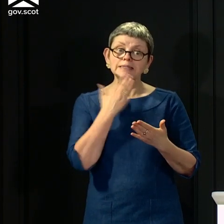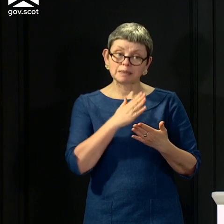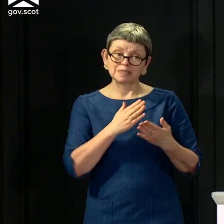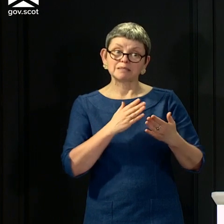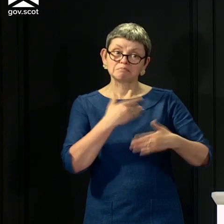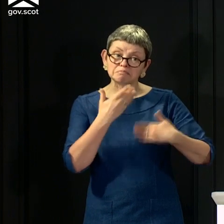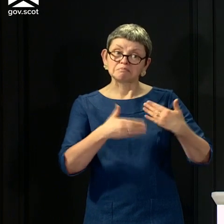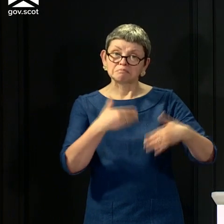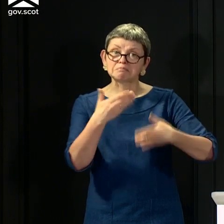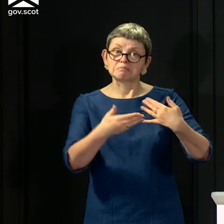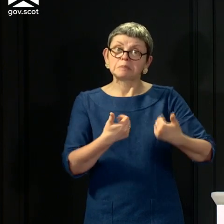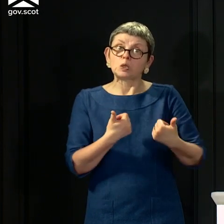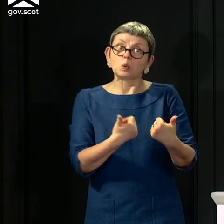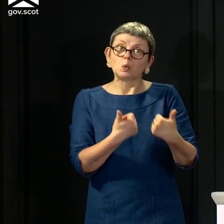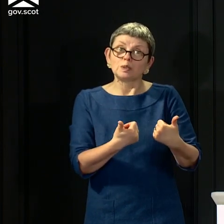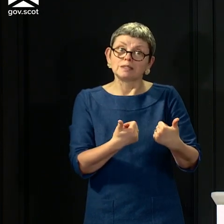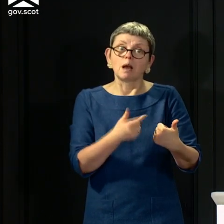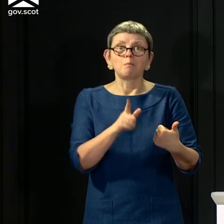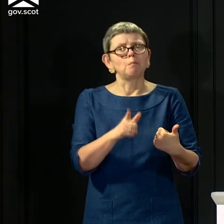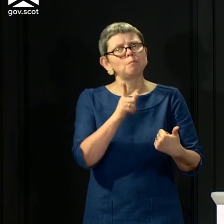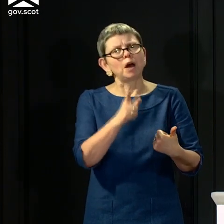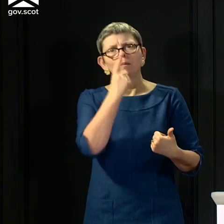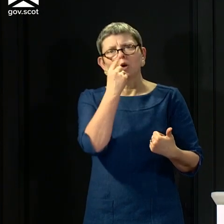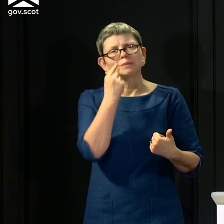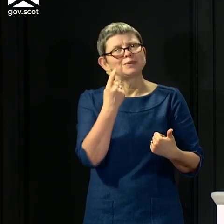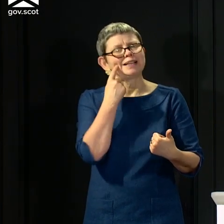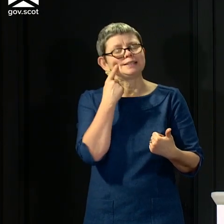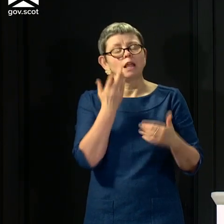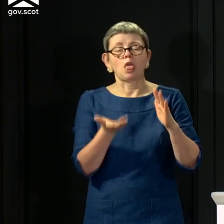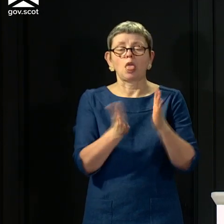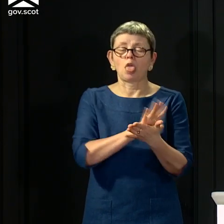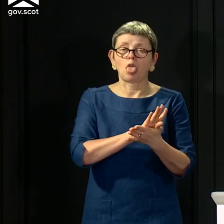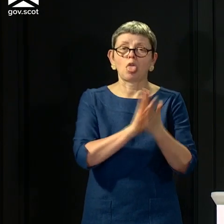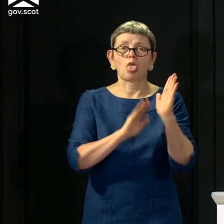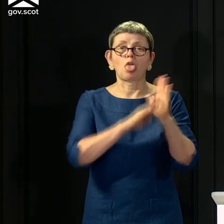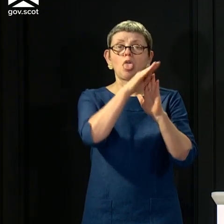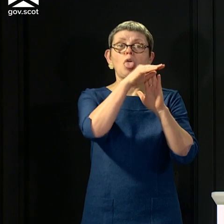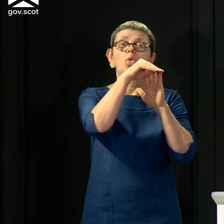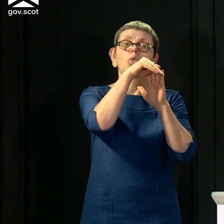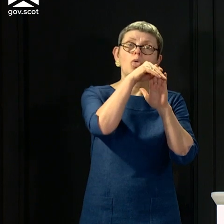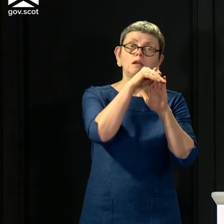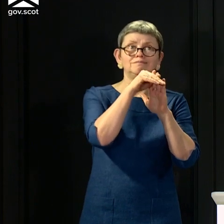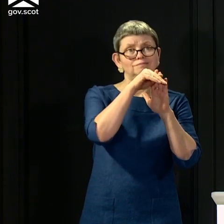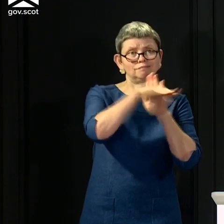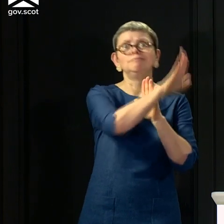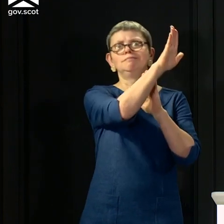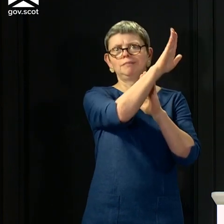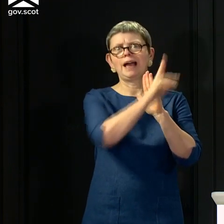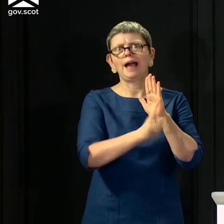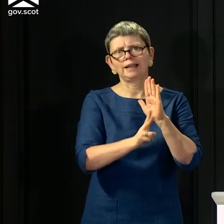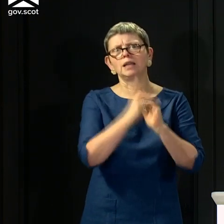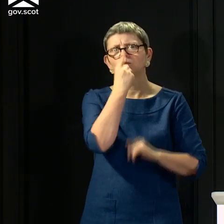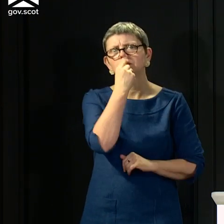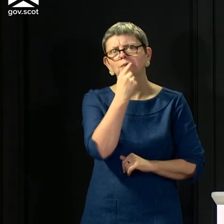progress. But it is fragile and it would be very, very easy right now to send it into reverse. And therefore, if we